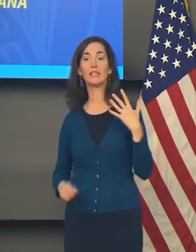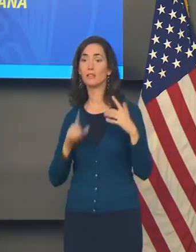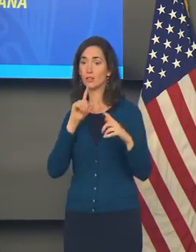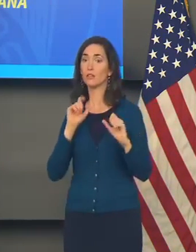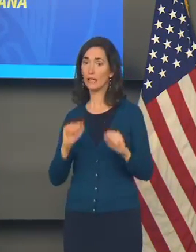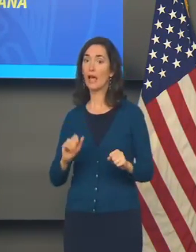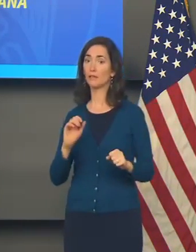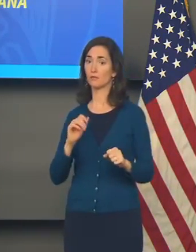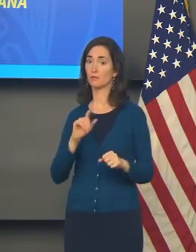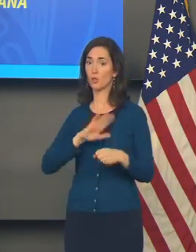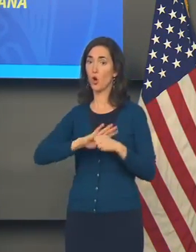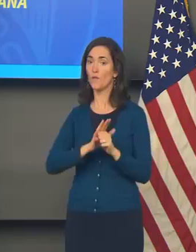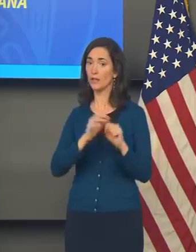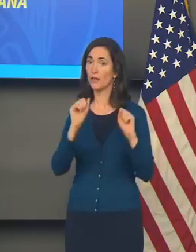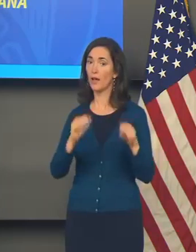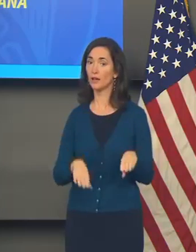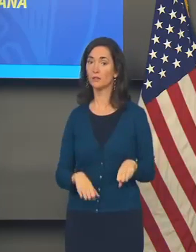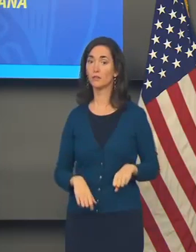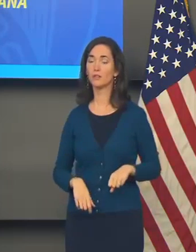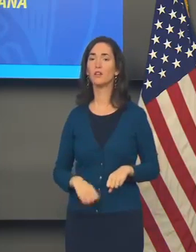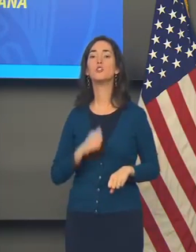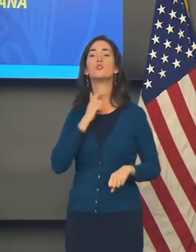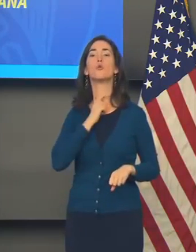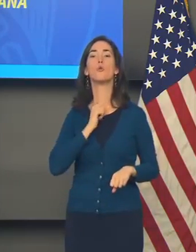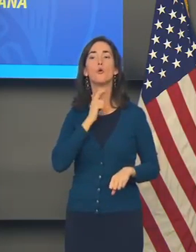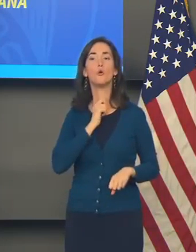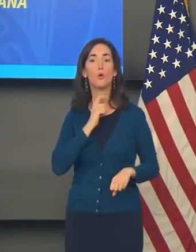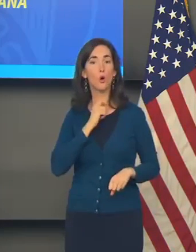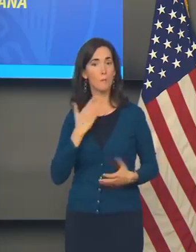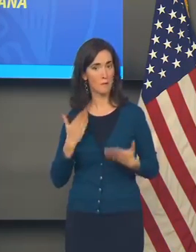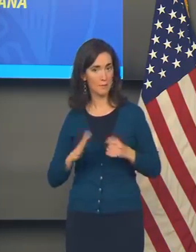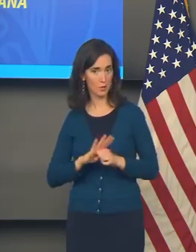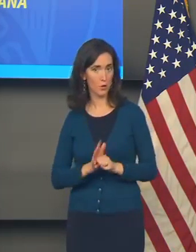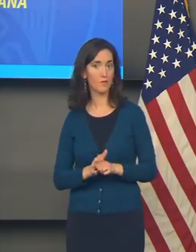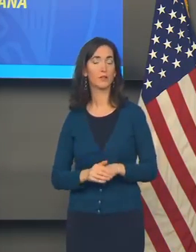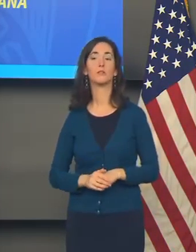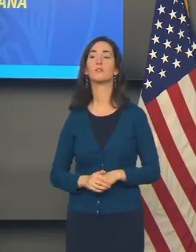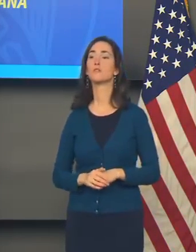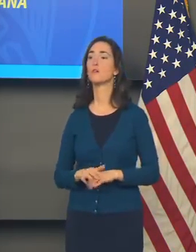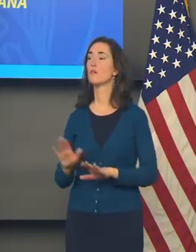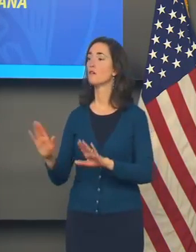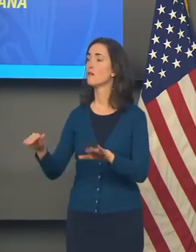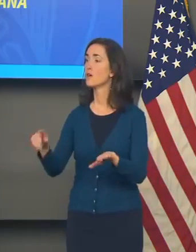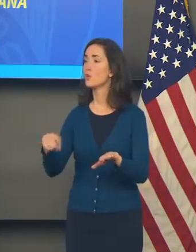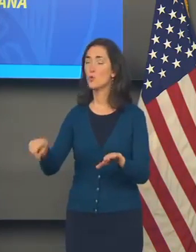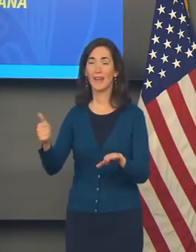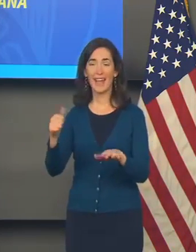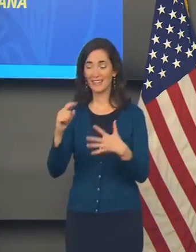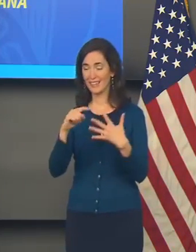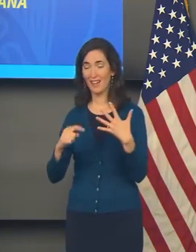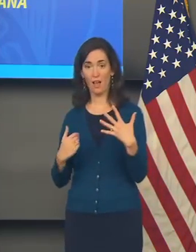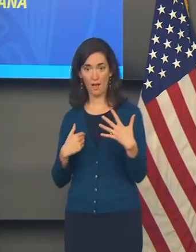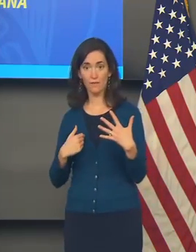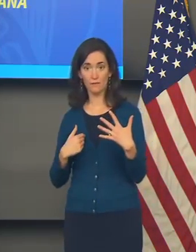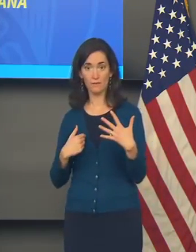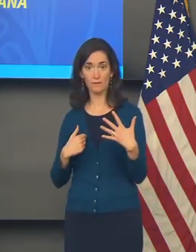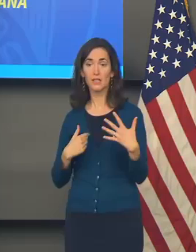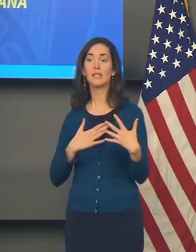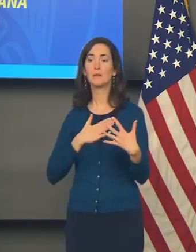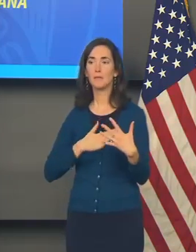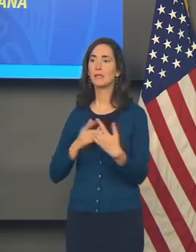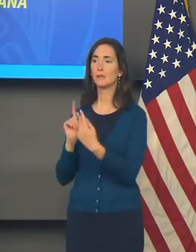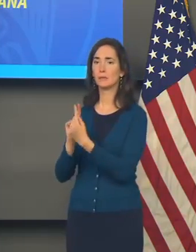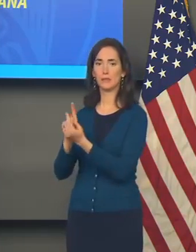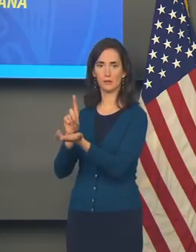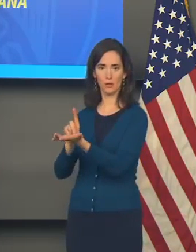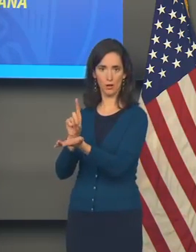All of those can be COVID. Sore throat can be COVID. So I would advise people, if you have any of these symptoms at all, talk to your